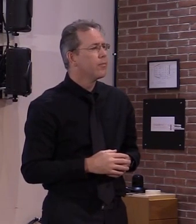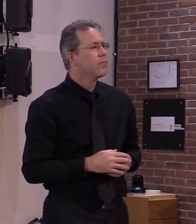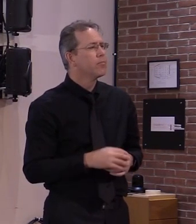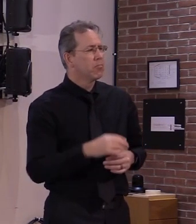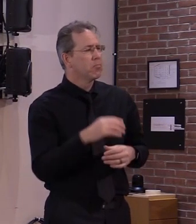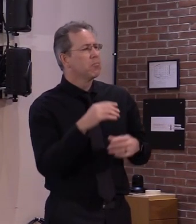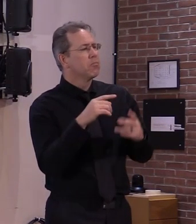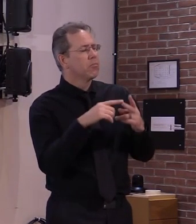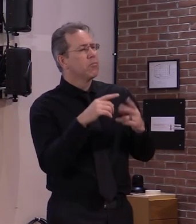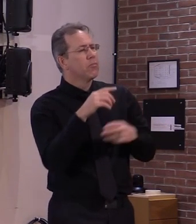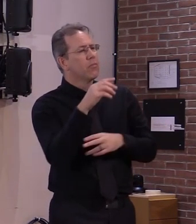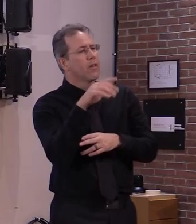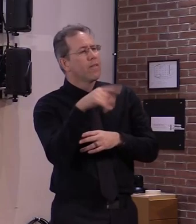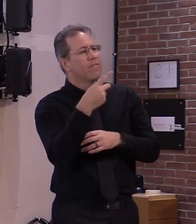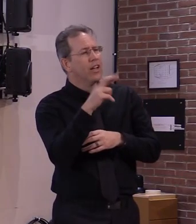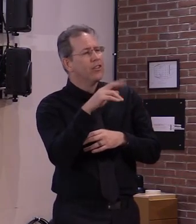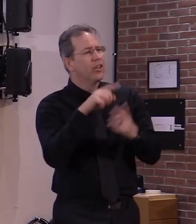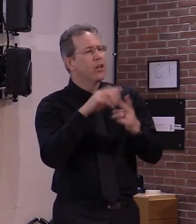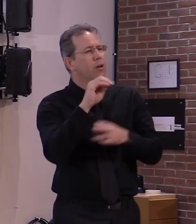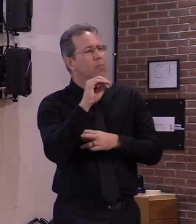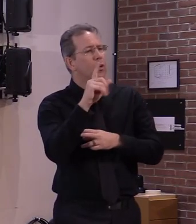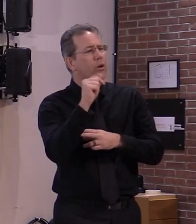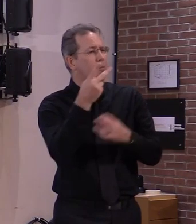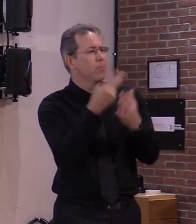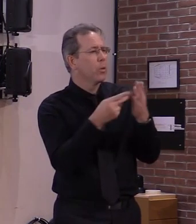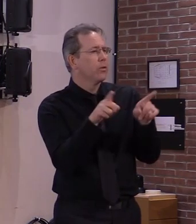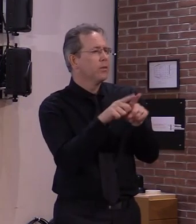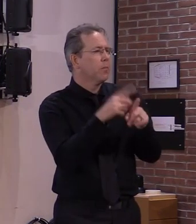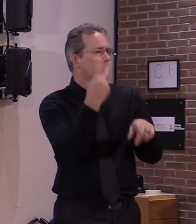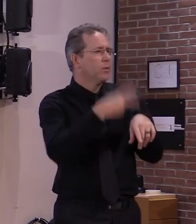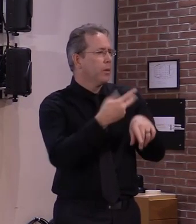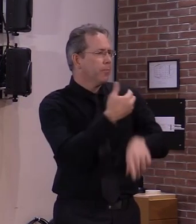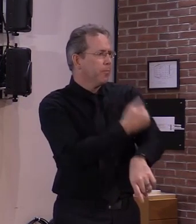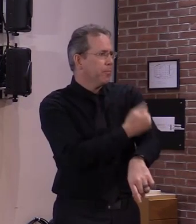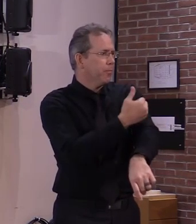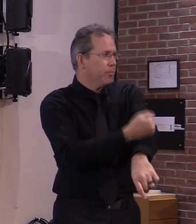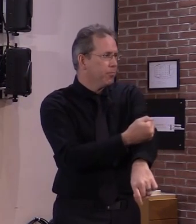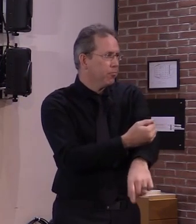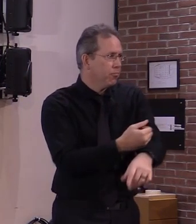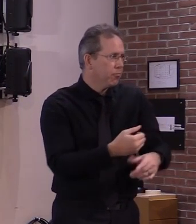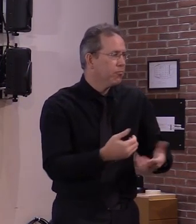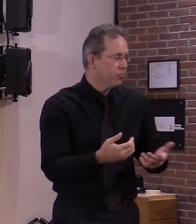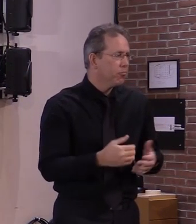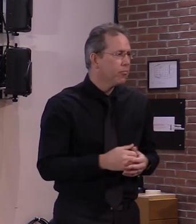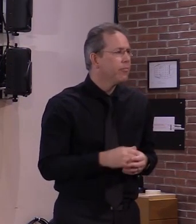all right thank you very much sorry that new ed newport daily express